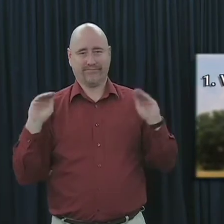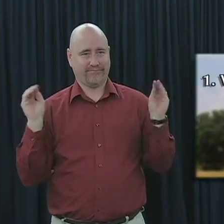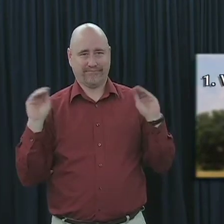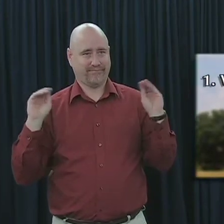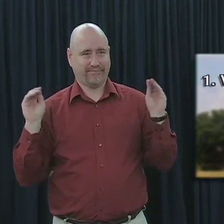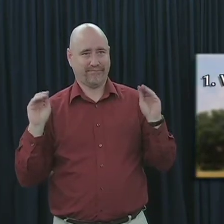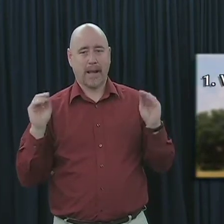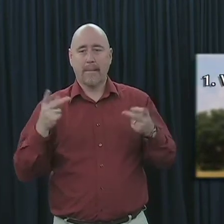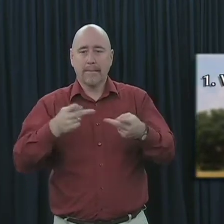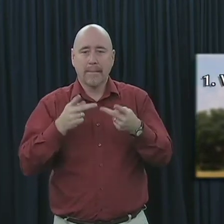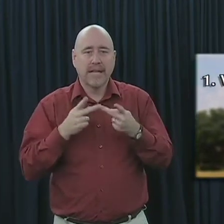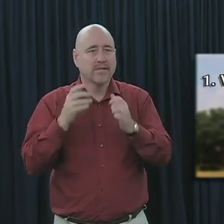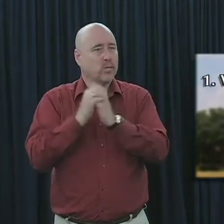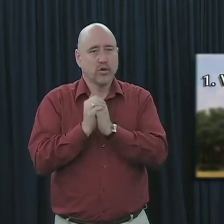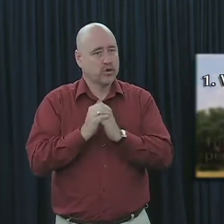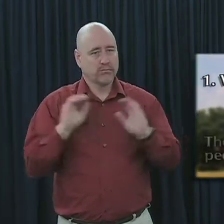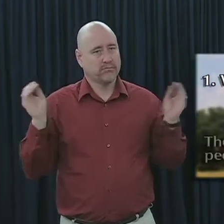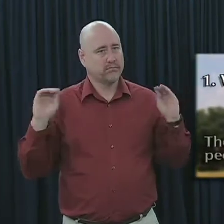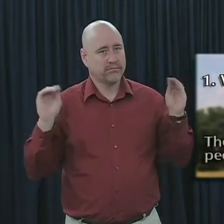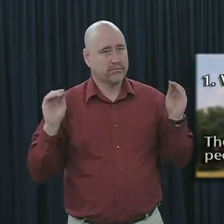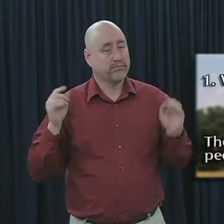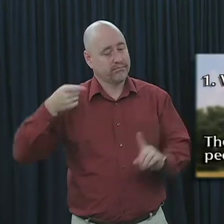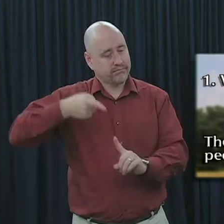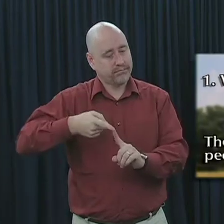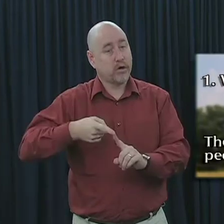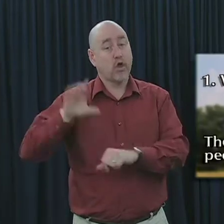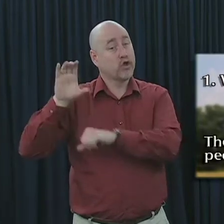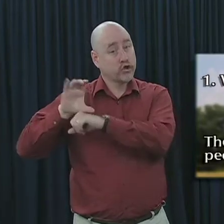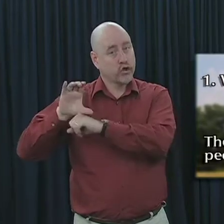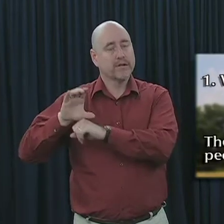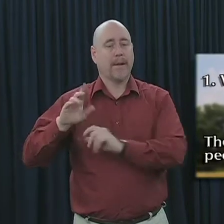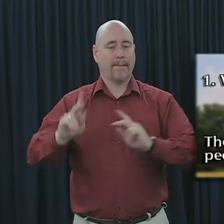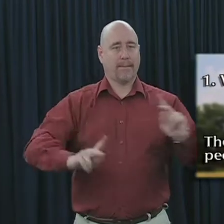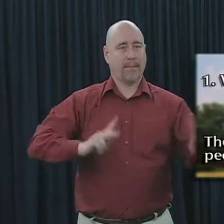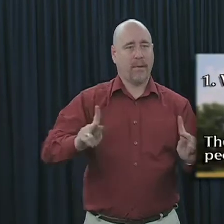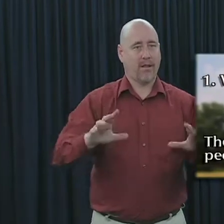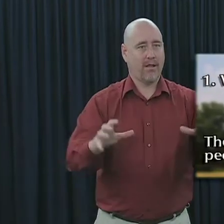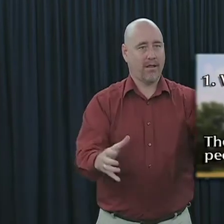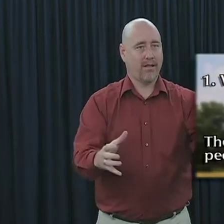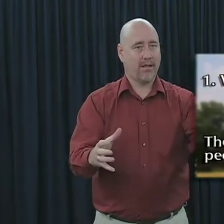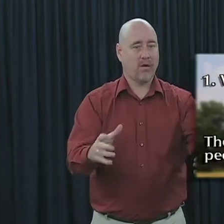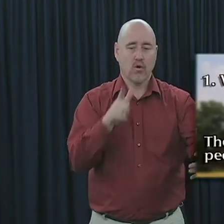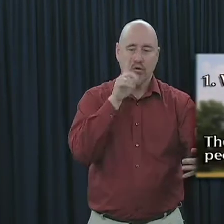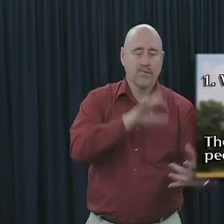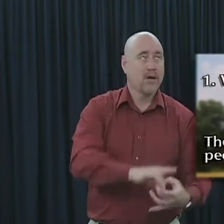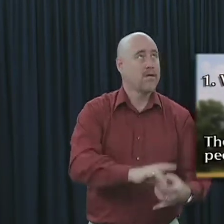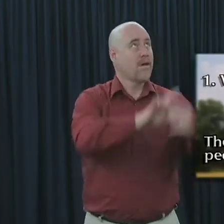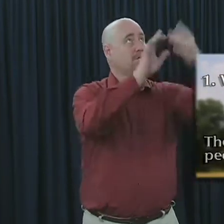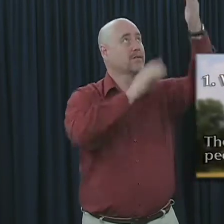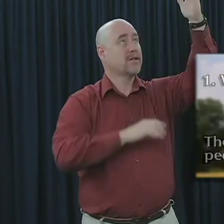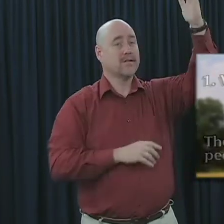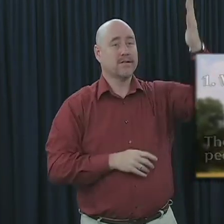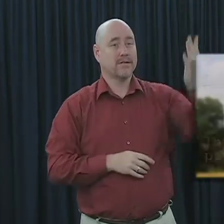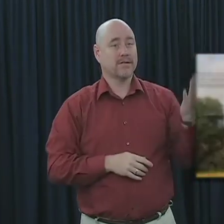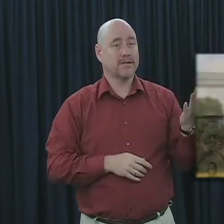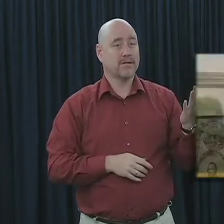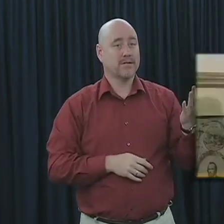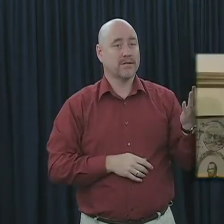it's not a place for worship, but rather the church is a people, a people belonging to God. To further